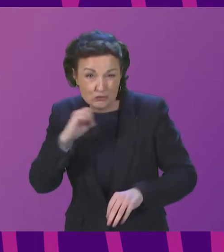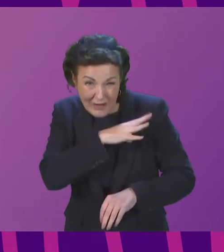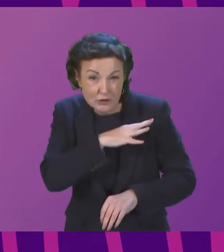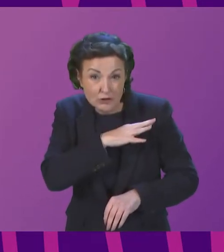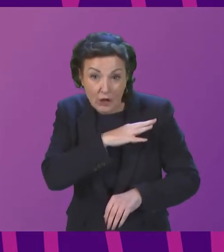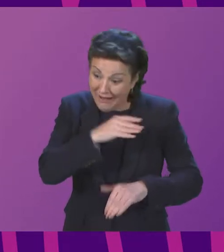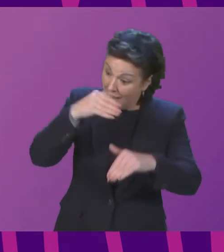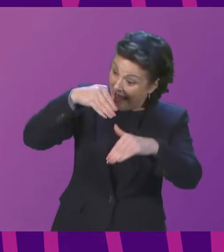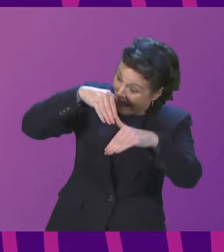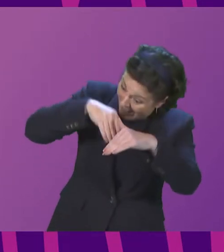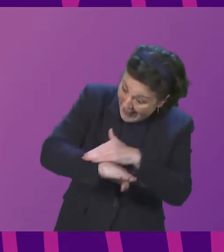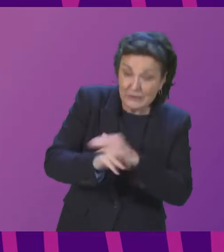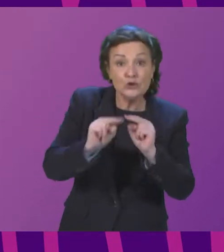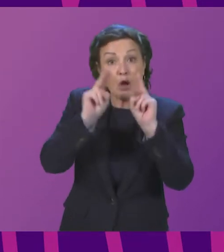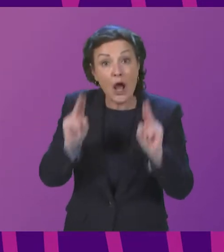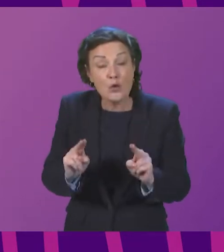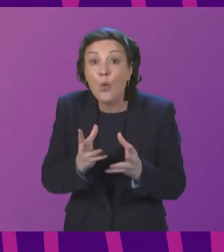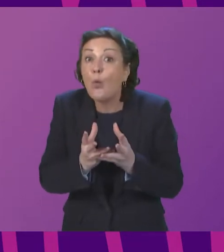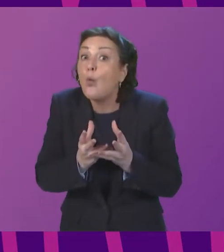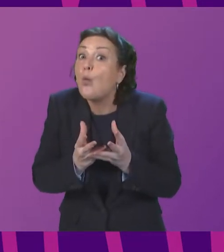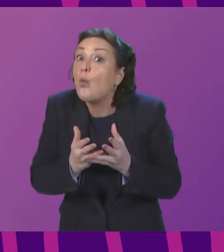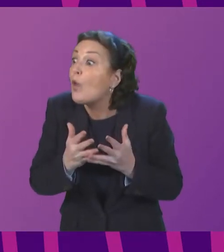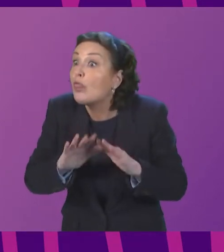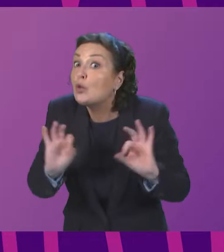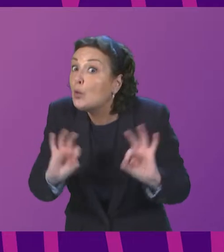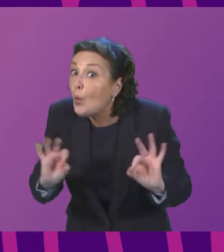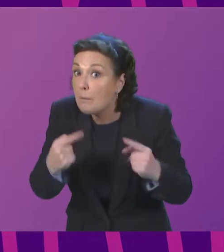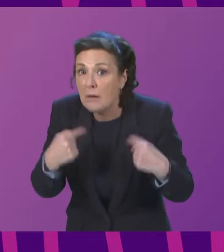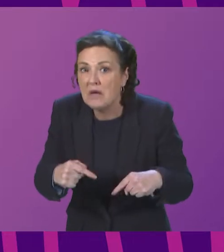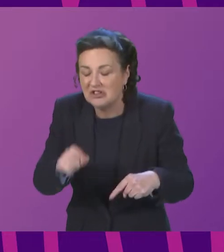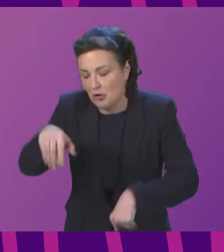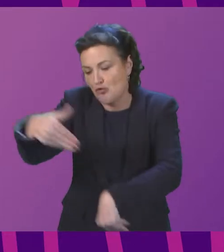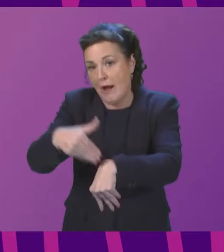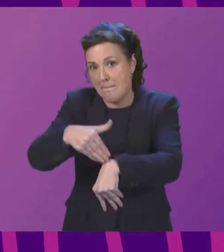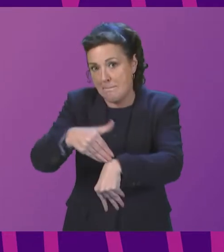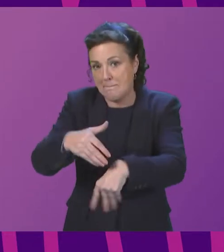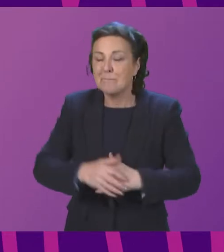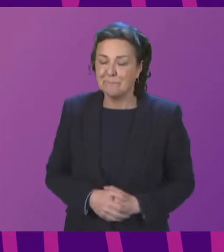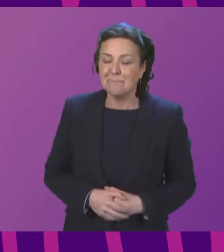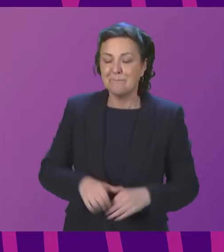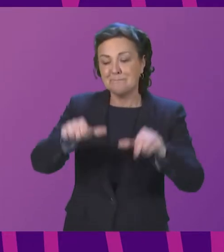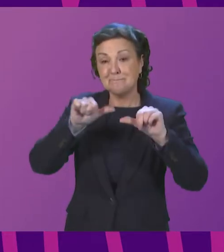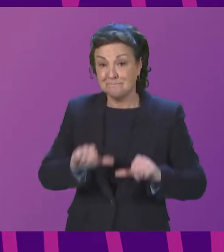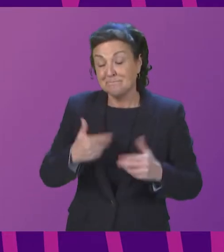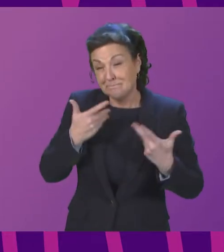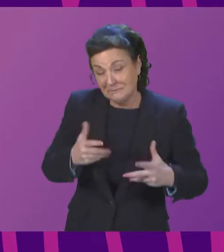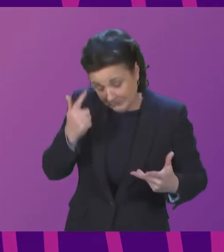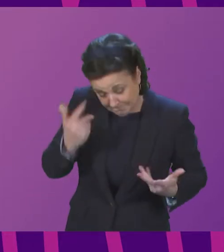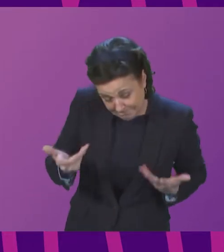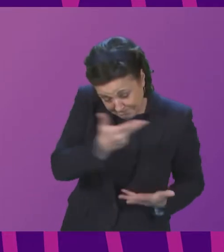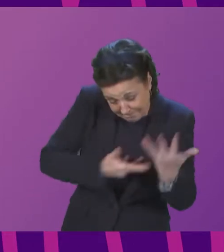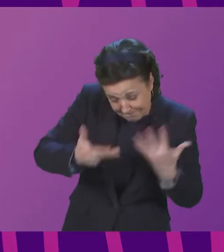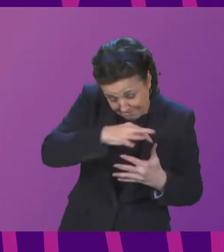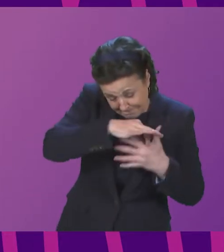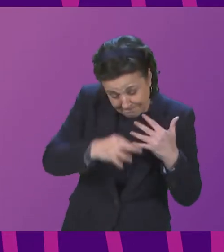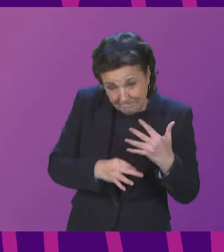from the Crown Office and Procurator Fiscal Service highlights that the individual facts and circumstances of each case are considered when assessing whether or not to prosecute.